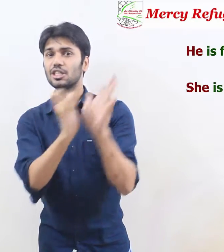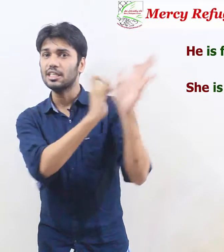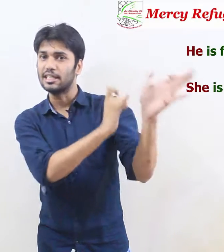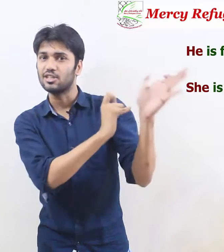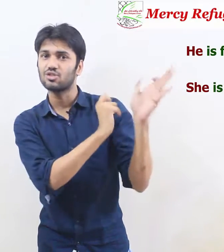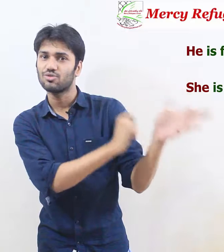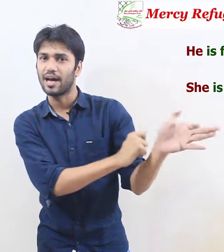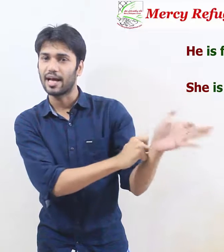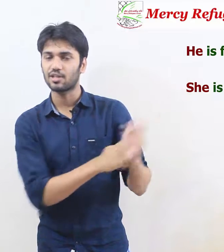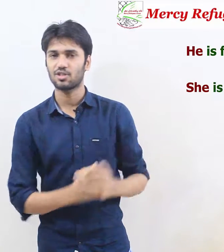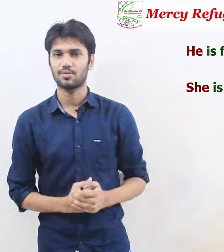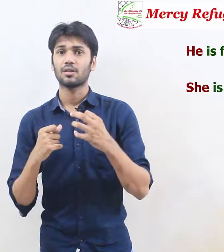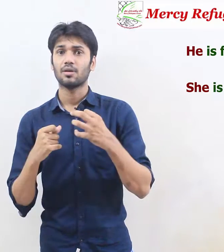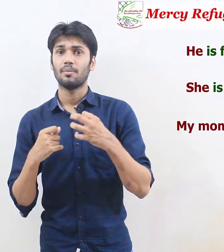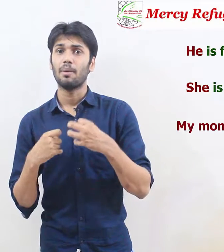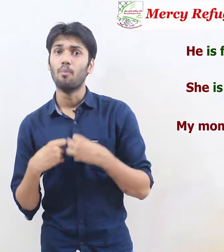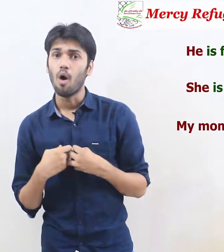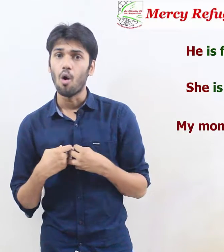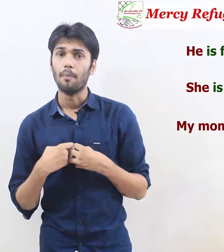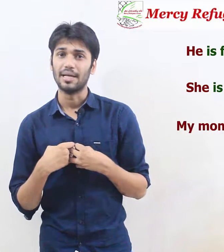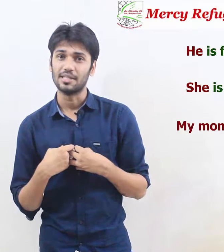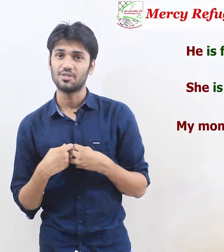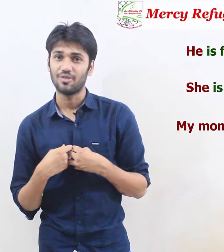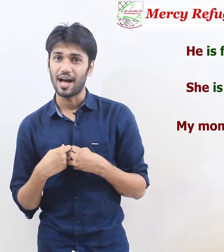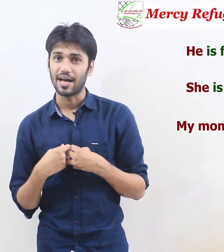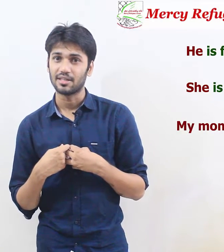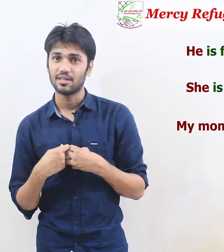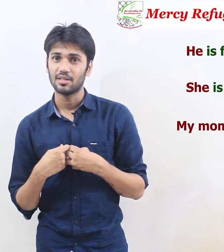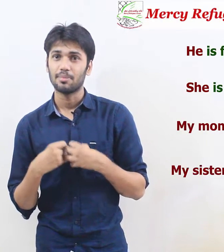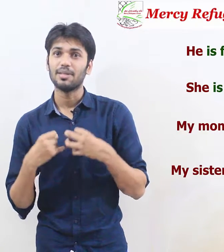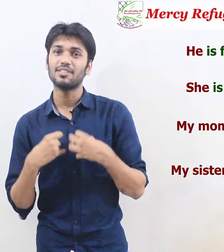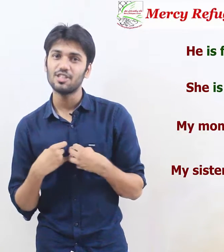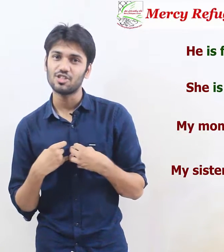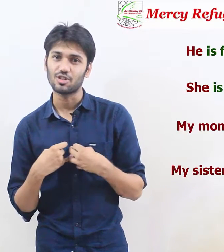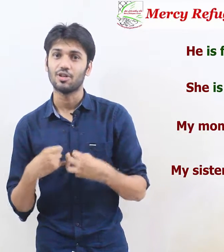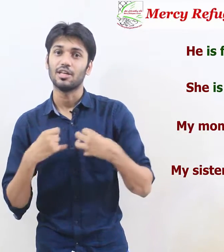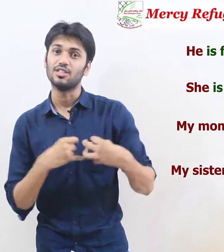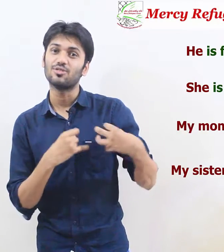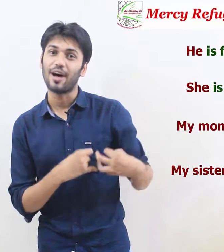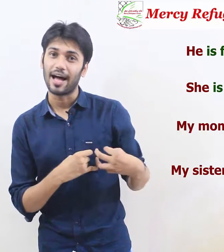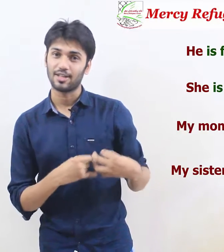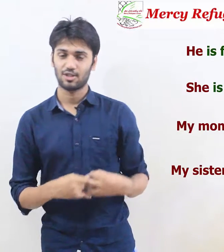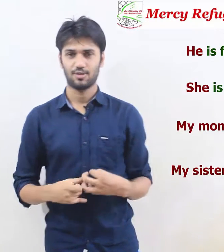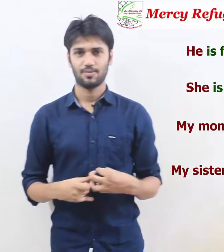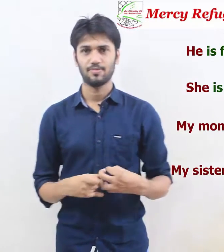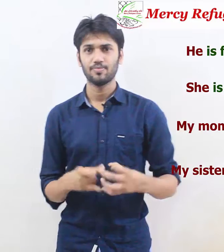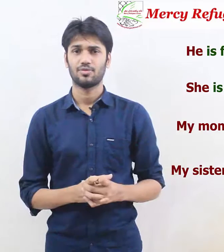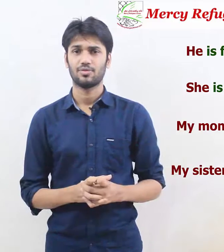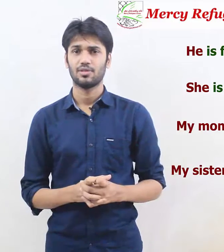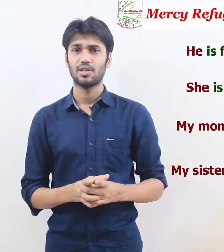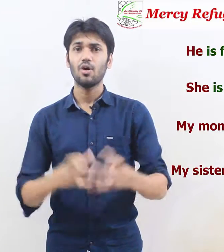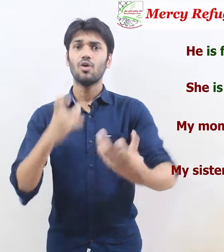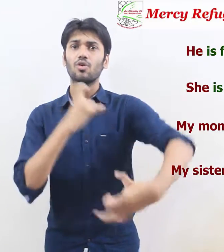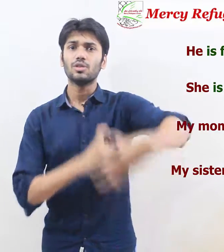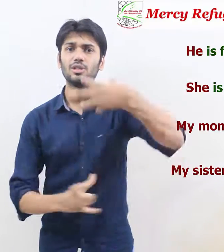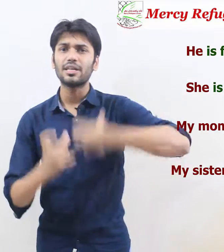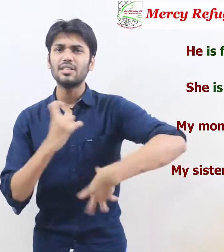is fat my mom is fat my sister is fat now you can